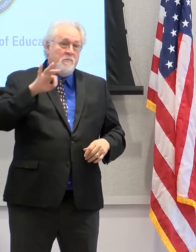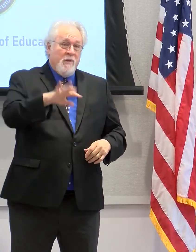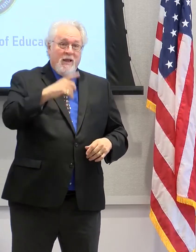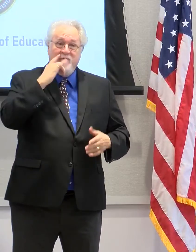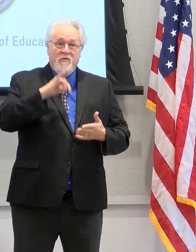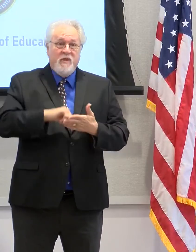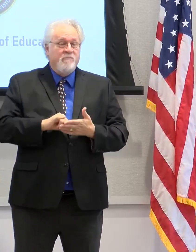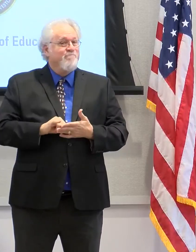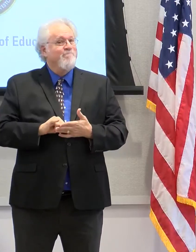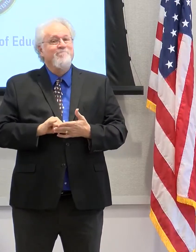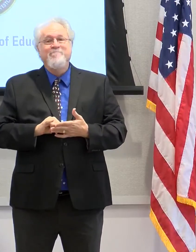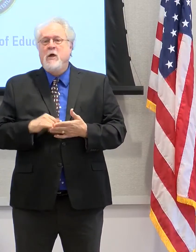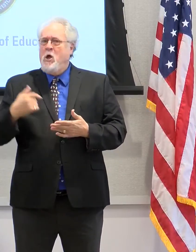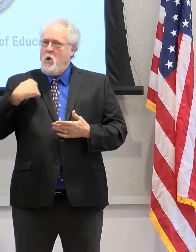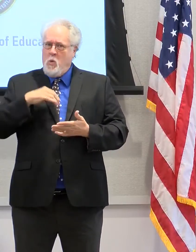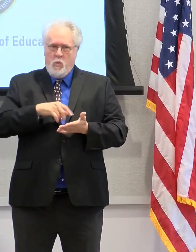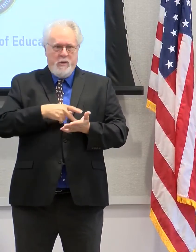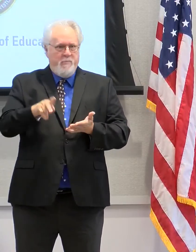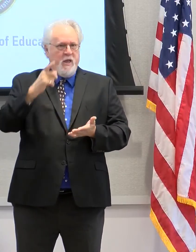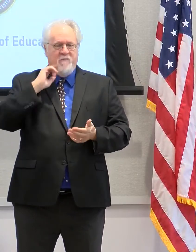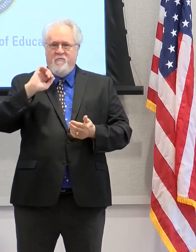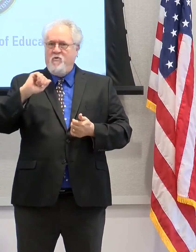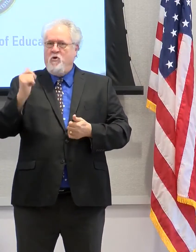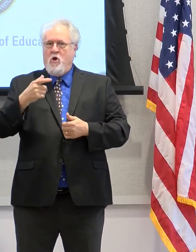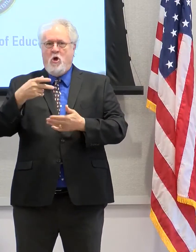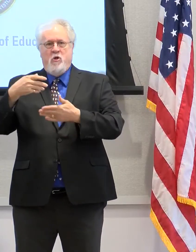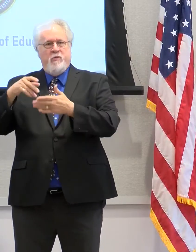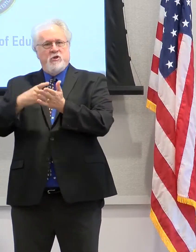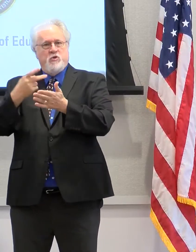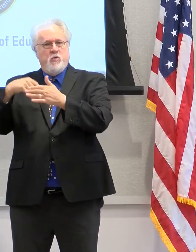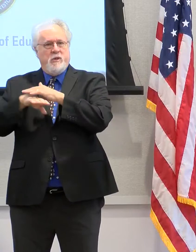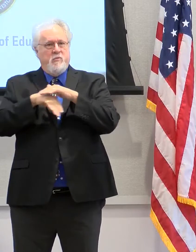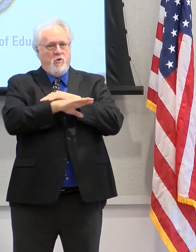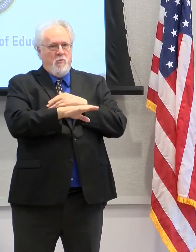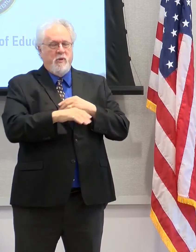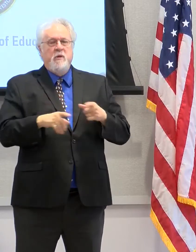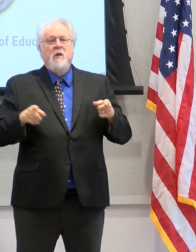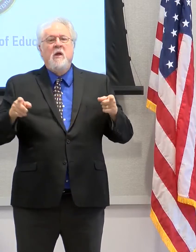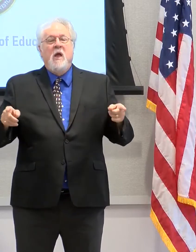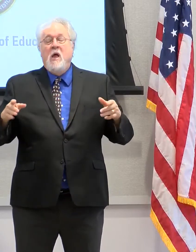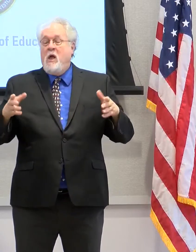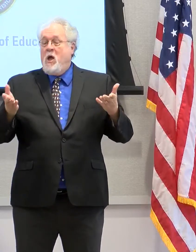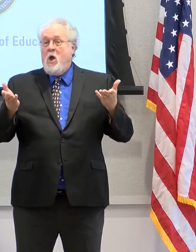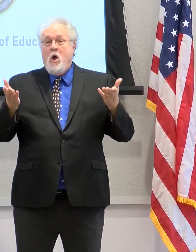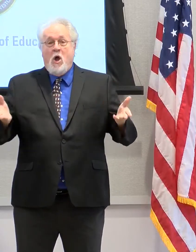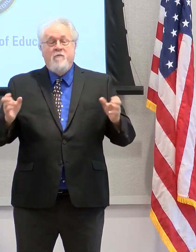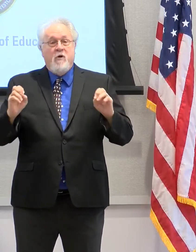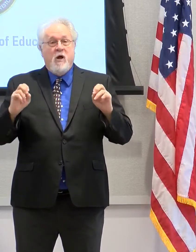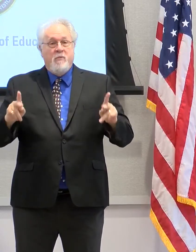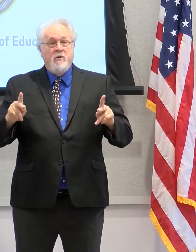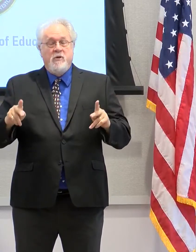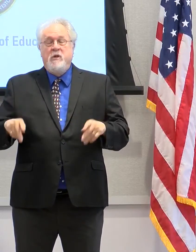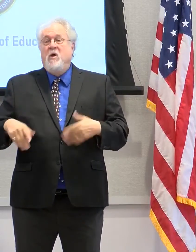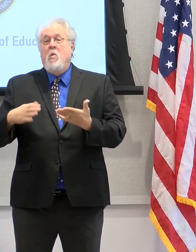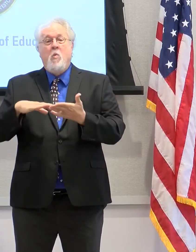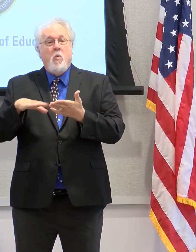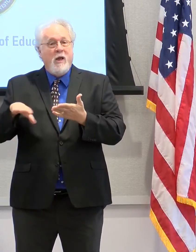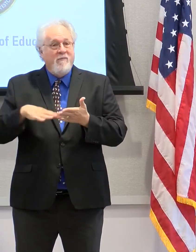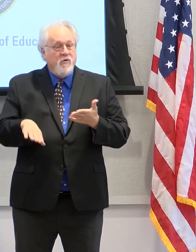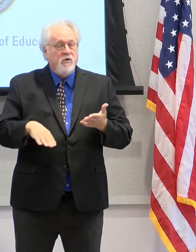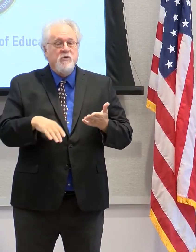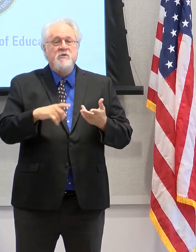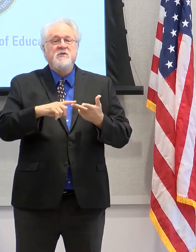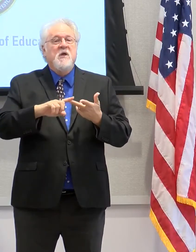costs. We pay for all the dual enrollment seats. We also offer opportunities through waivers and also